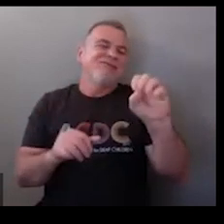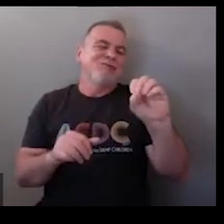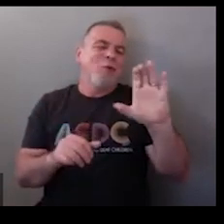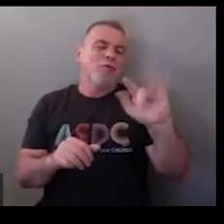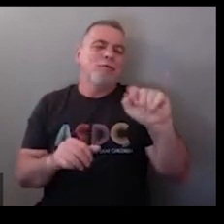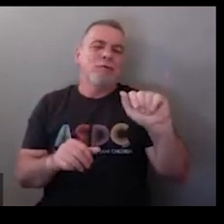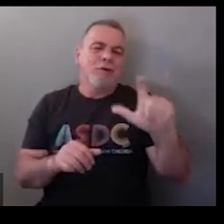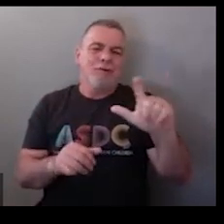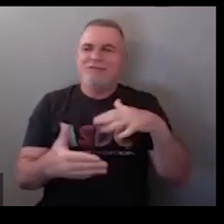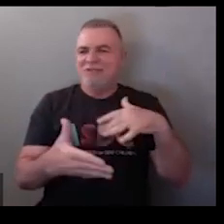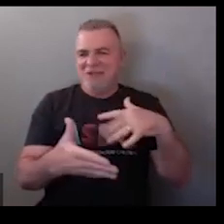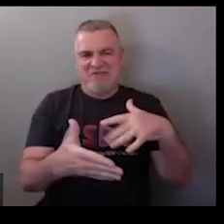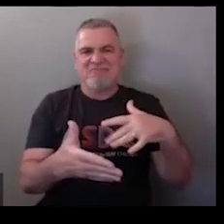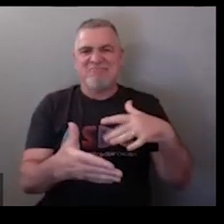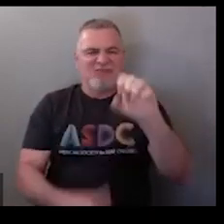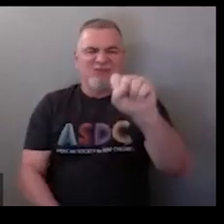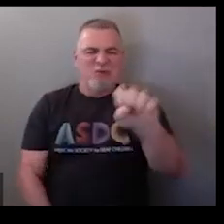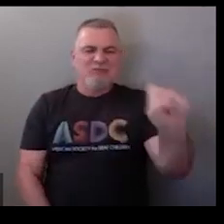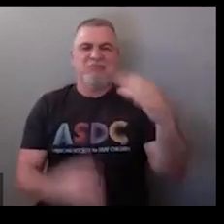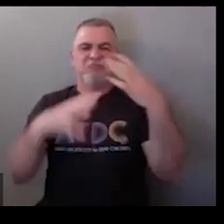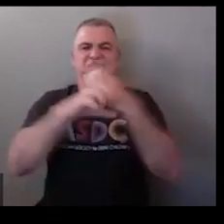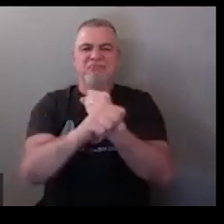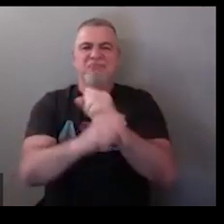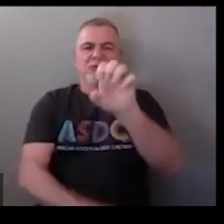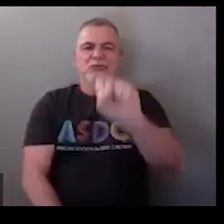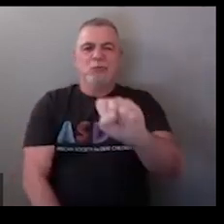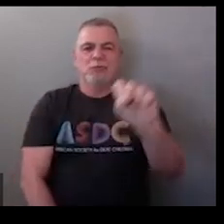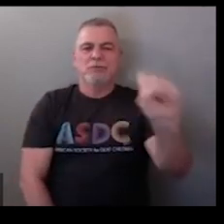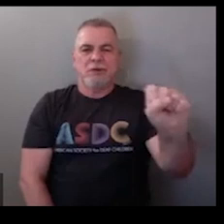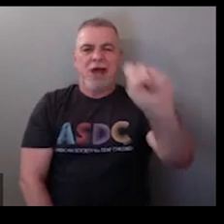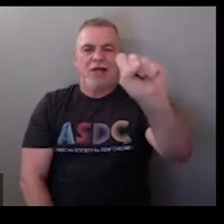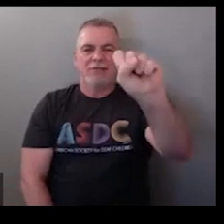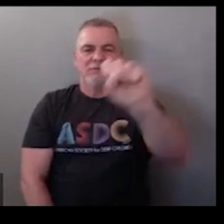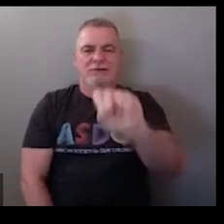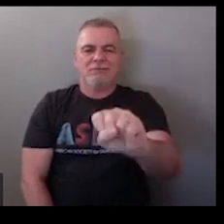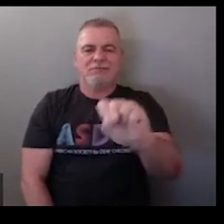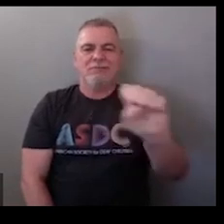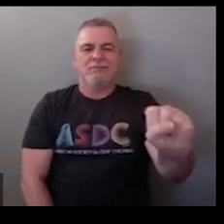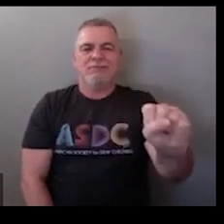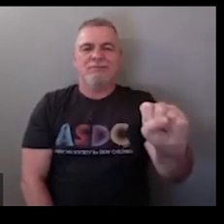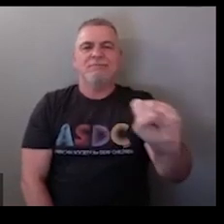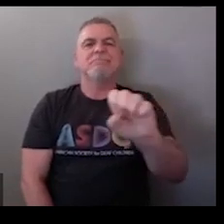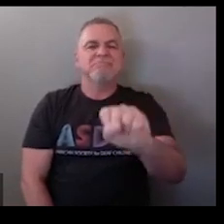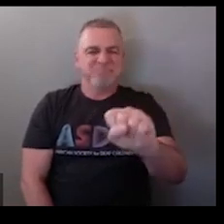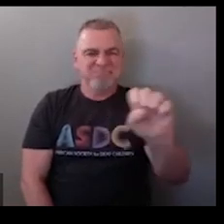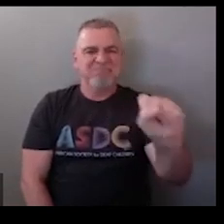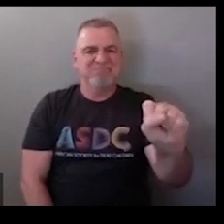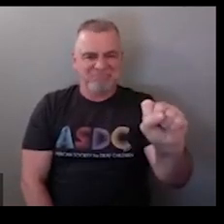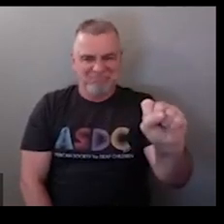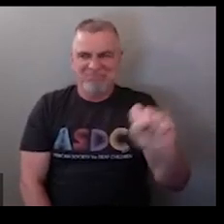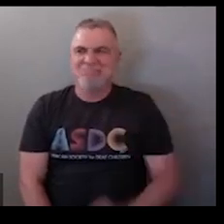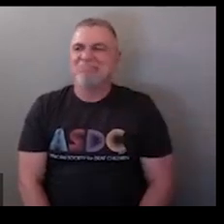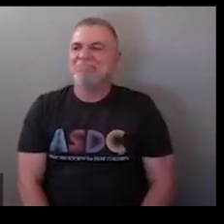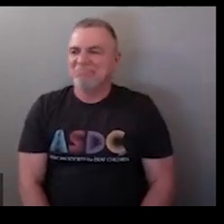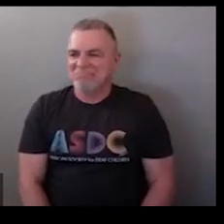so ss repeated social studies ss social studies